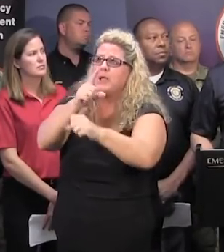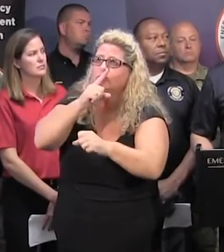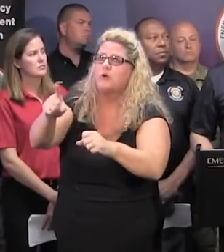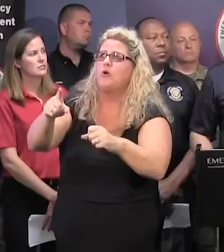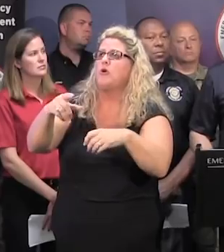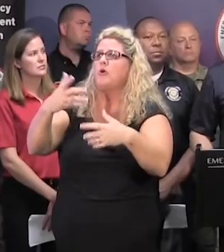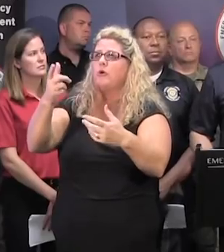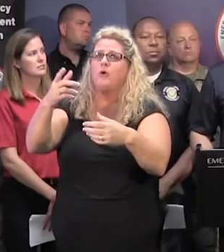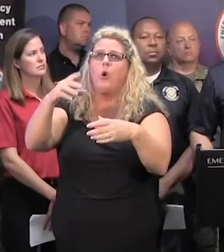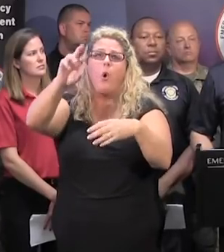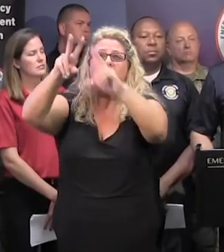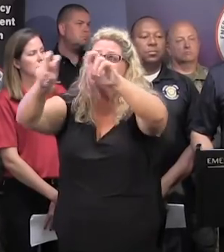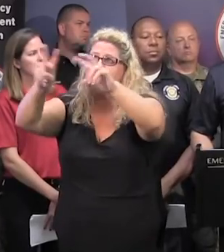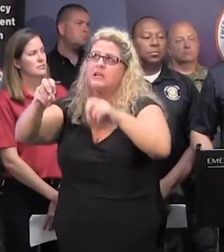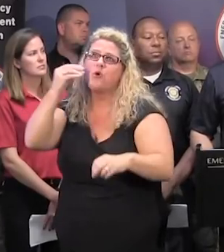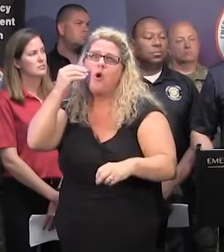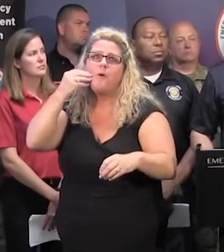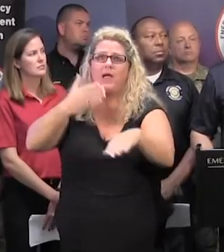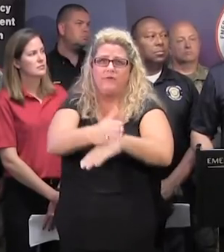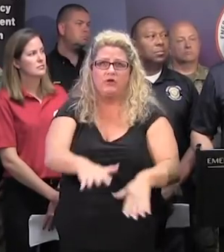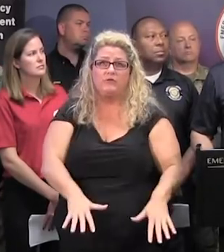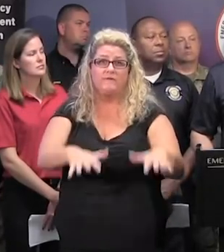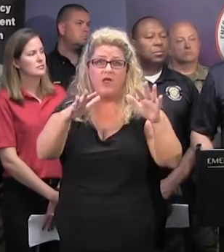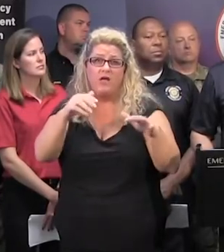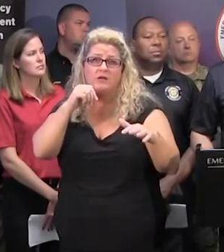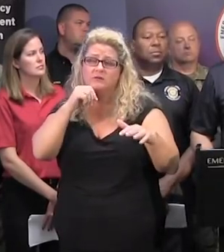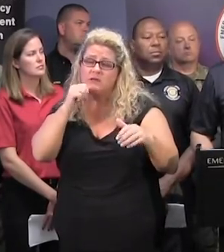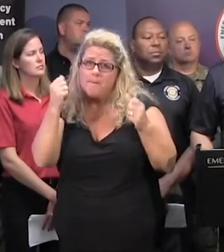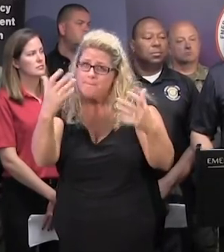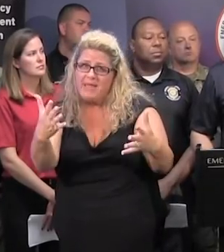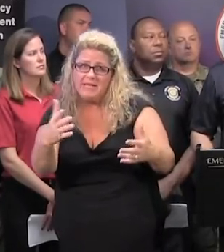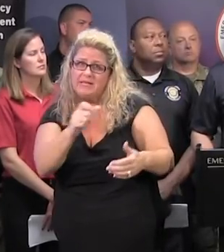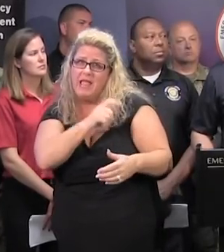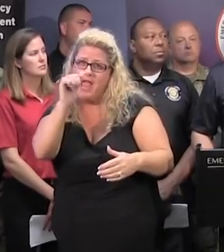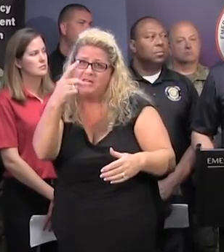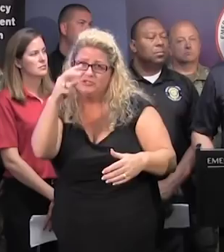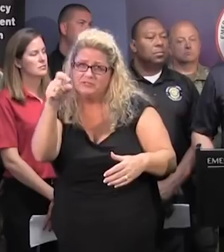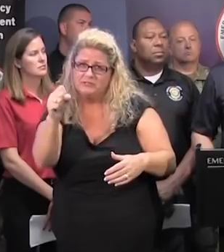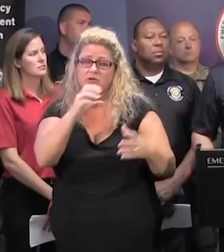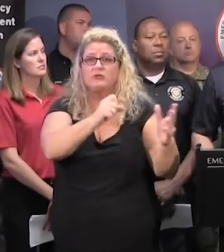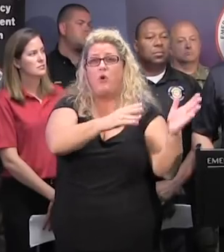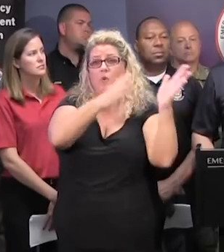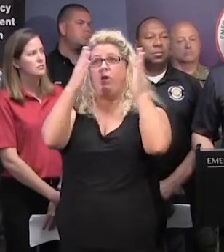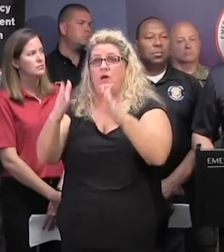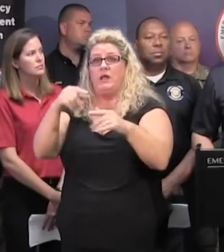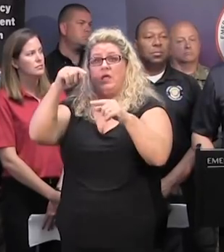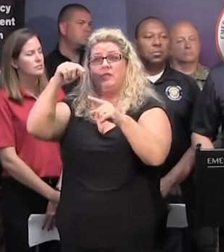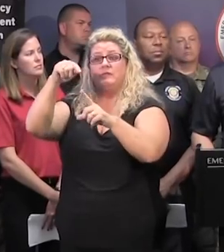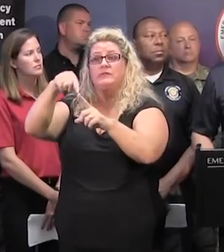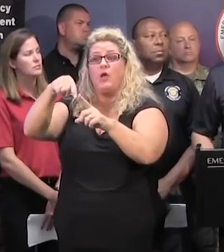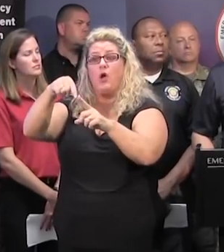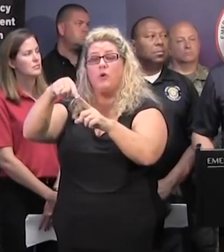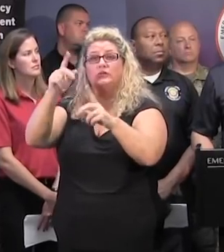flood. And as a result, the priority will go through the South Carolina Disaster Recovery Office to the most